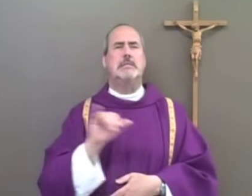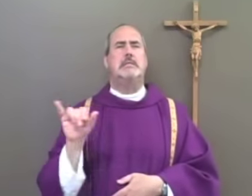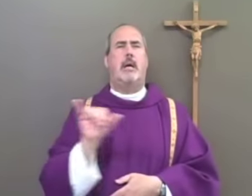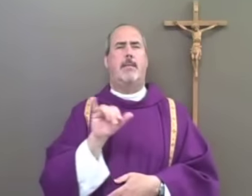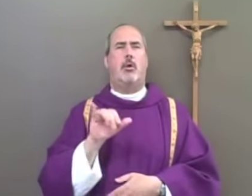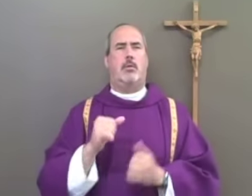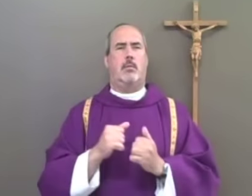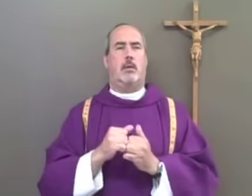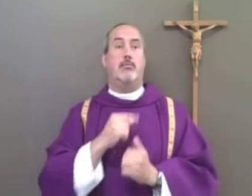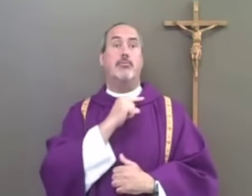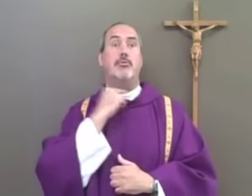news to people.